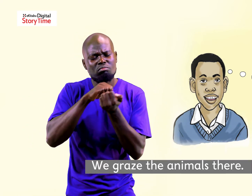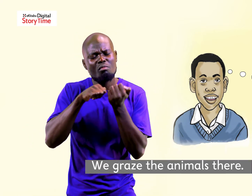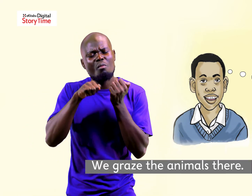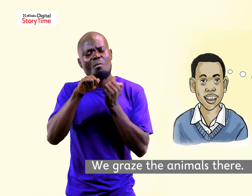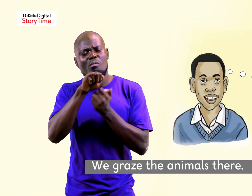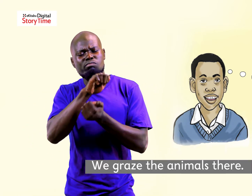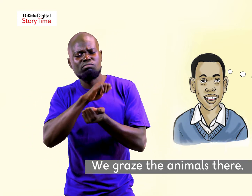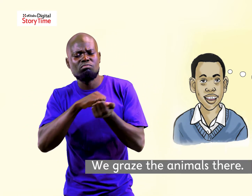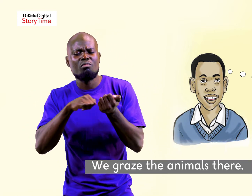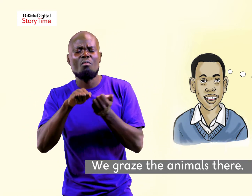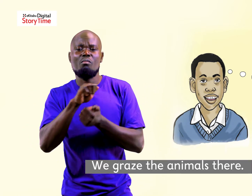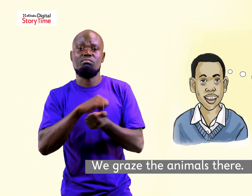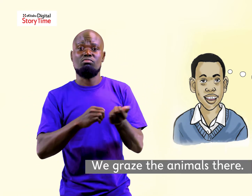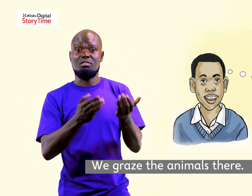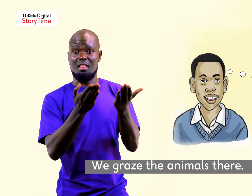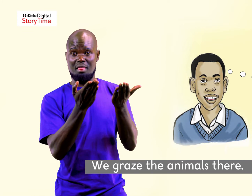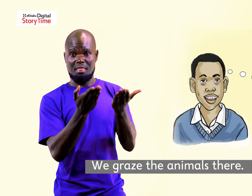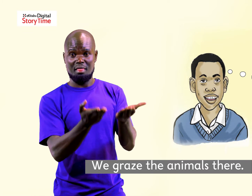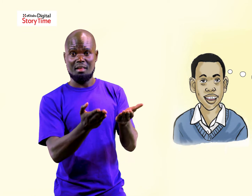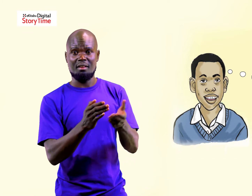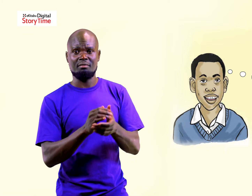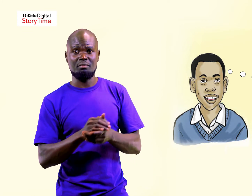we graze the animals there